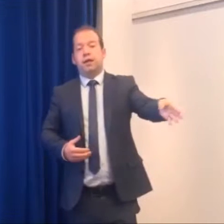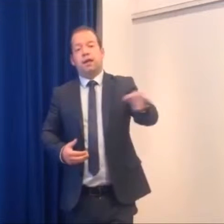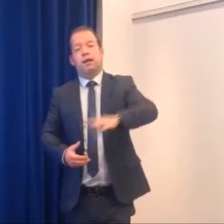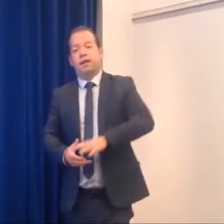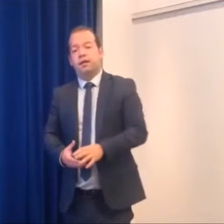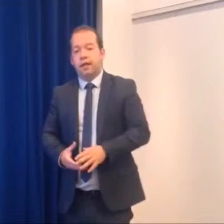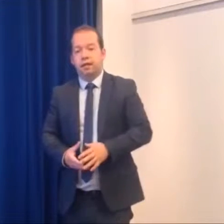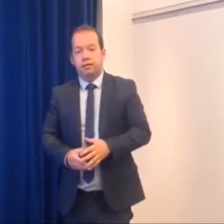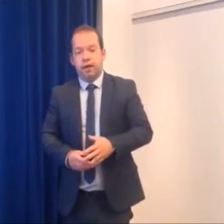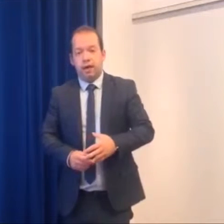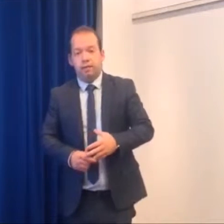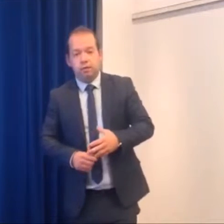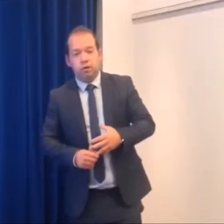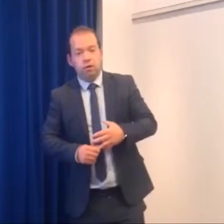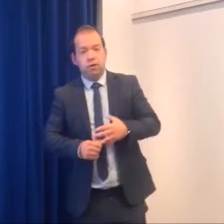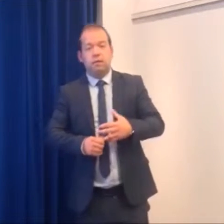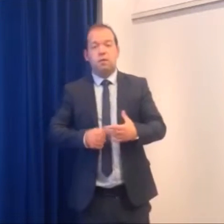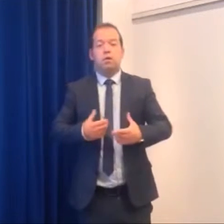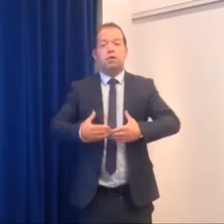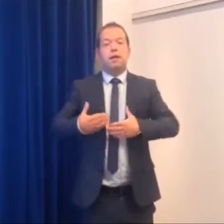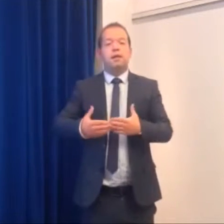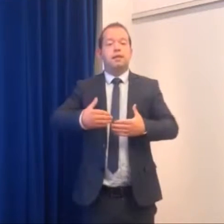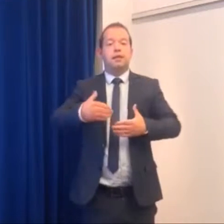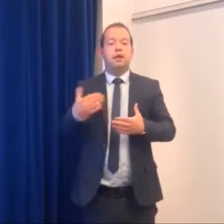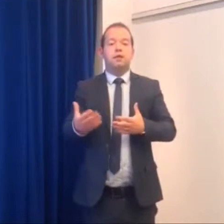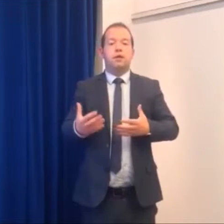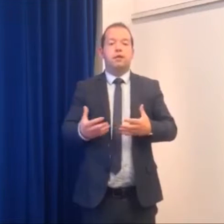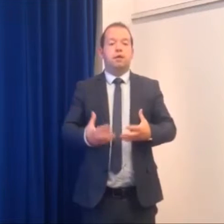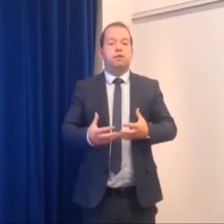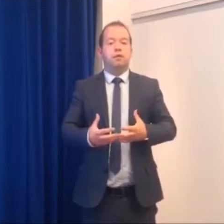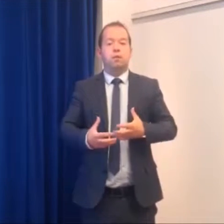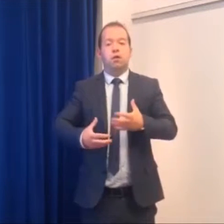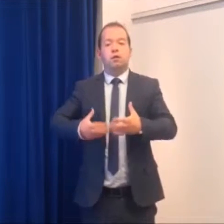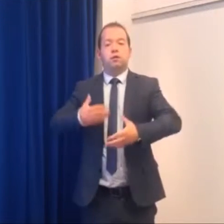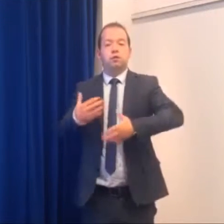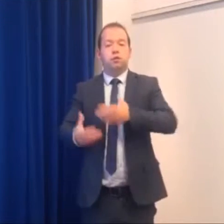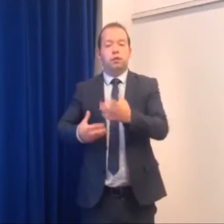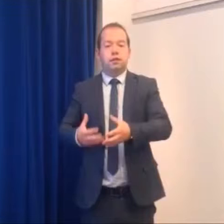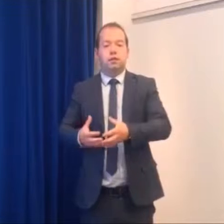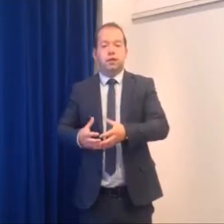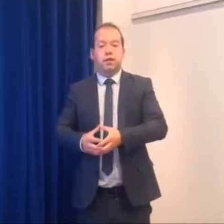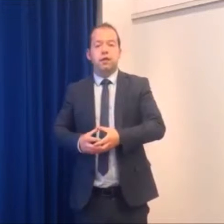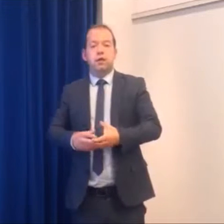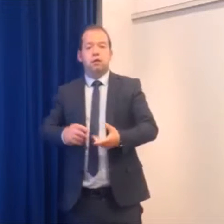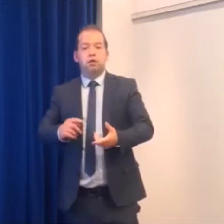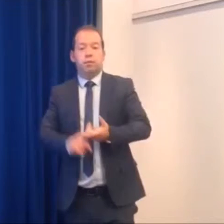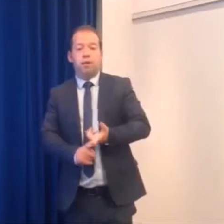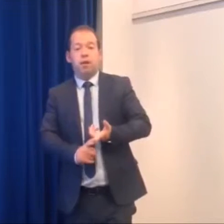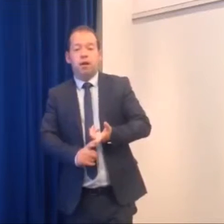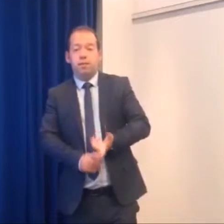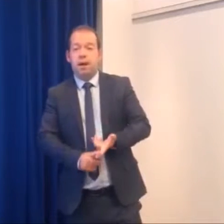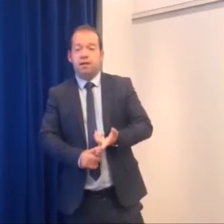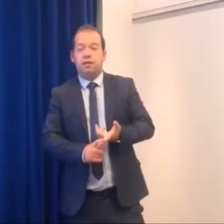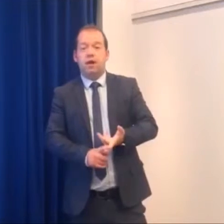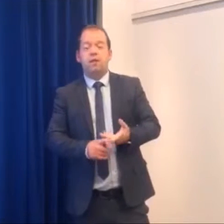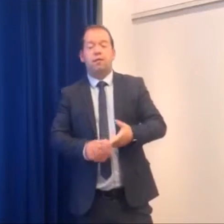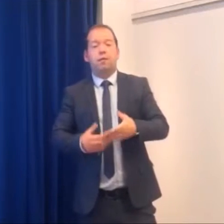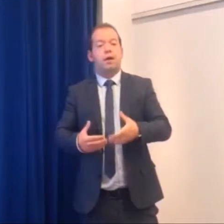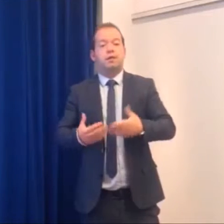that guy in that day and so that'll be one of the main things that I do in the office in the morning is go through the COD you know the proper impacts around to the person